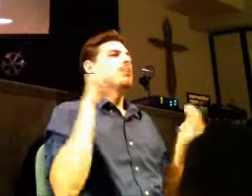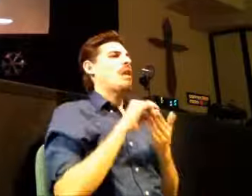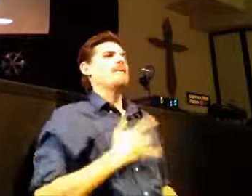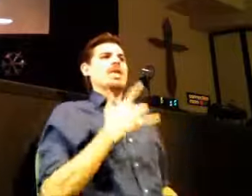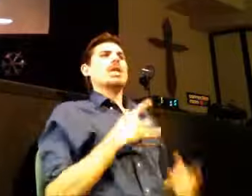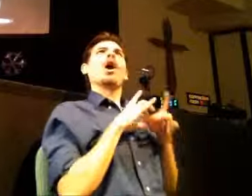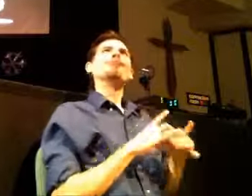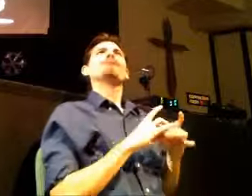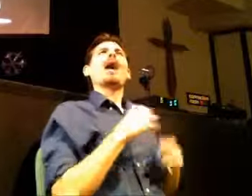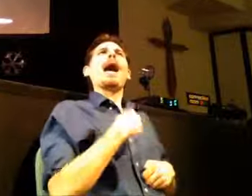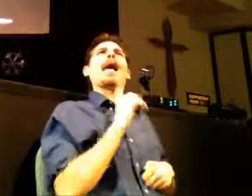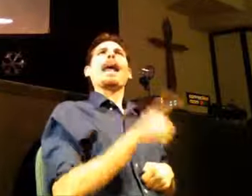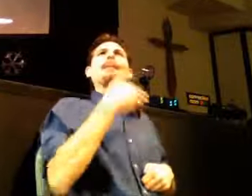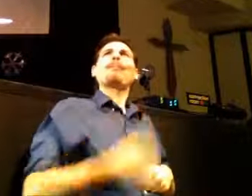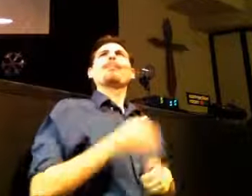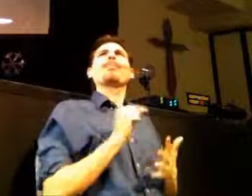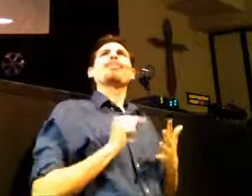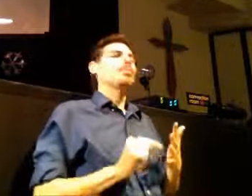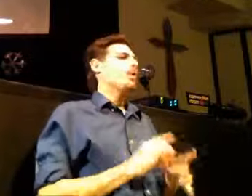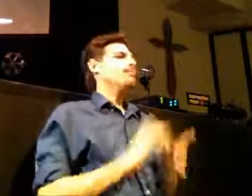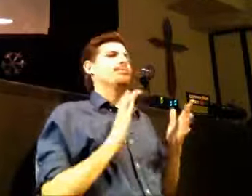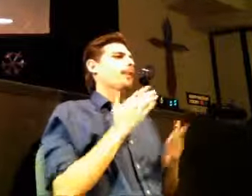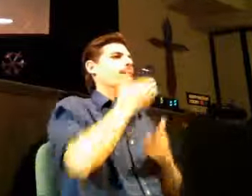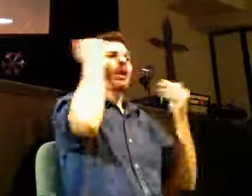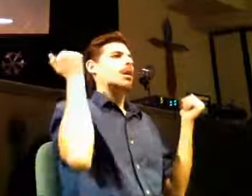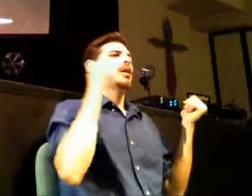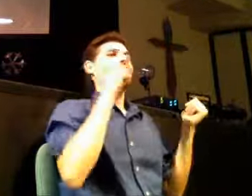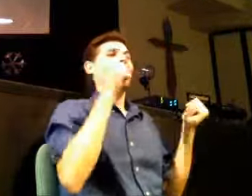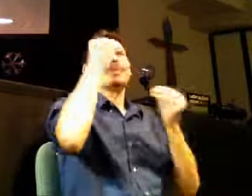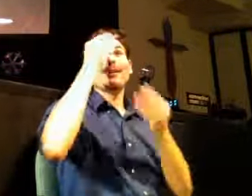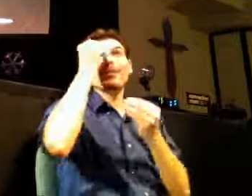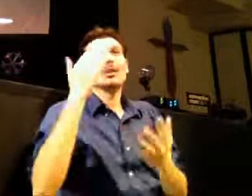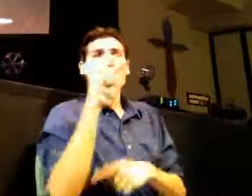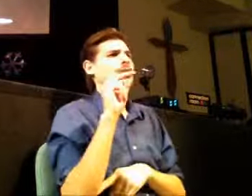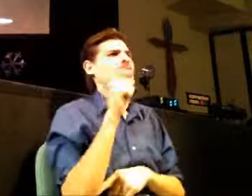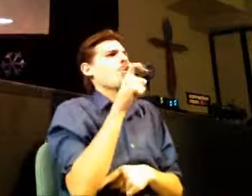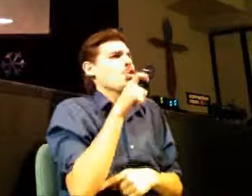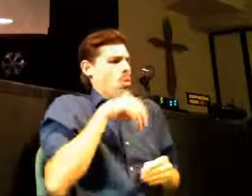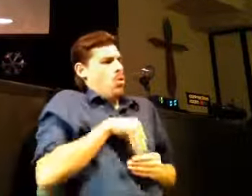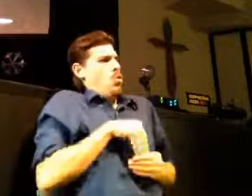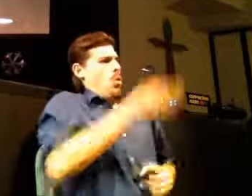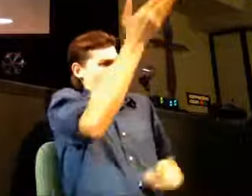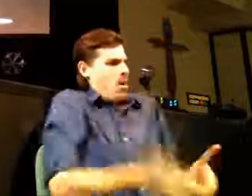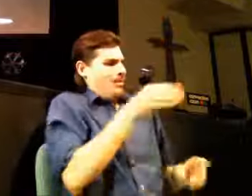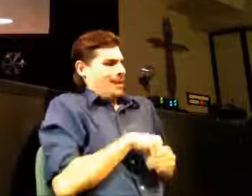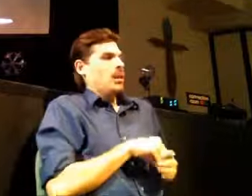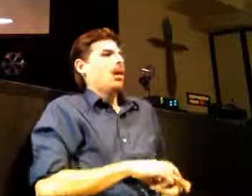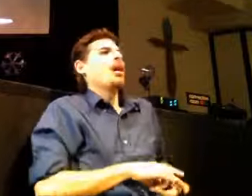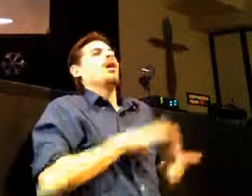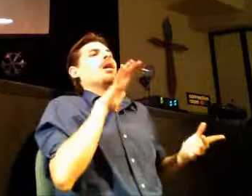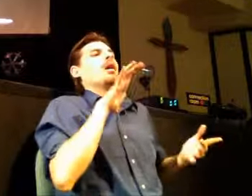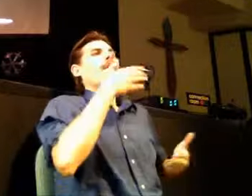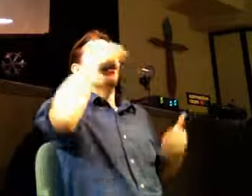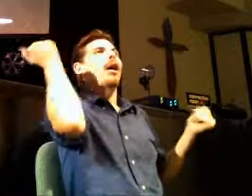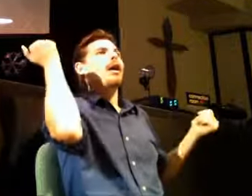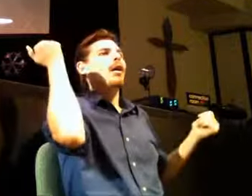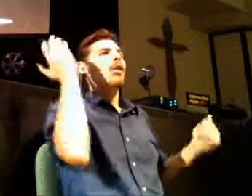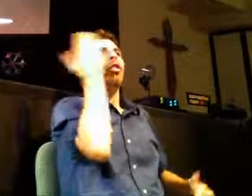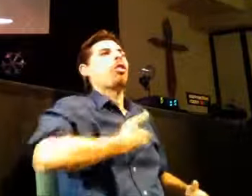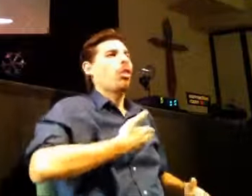really are see this is much more than just forgetting some important information this is losing the sense of who you are and this is an easy thing to do in our world friends easier than you realize because of course